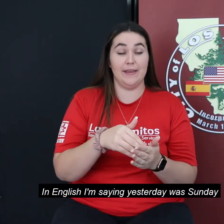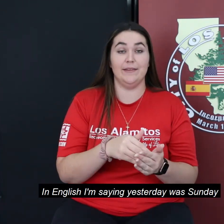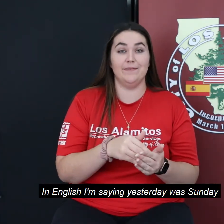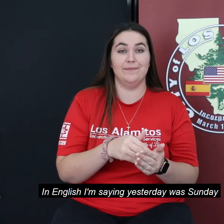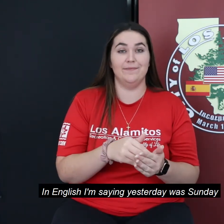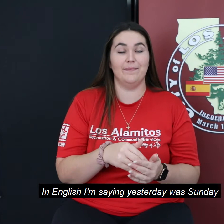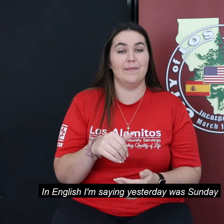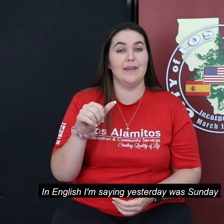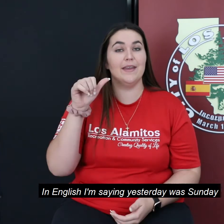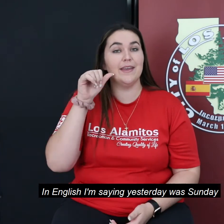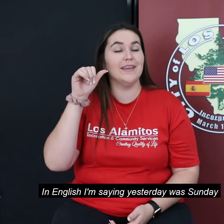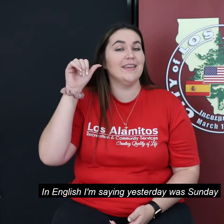yesterday was Sunday.